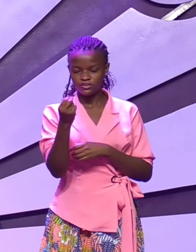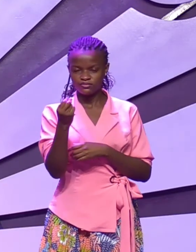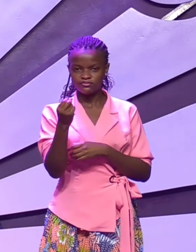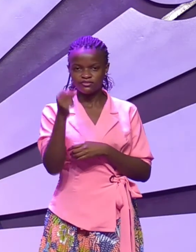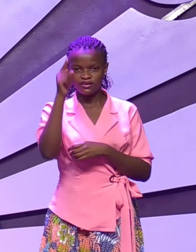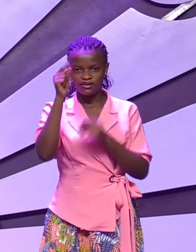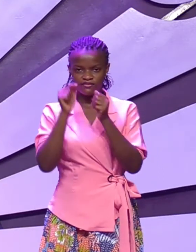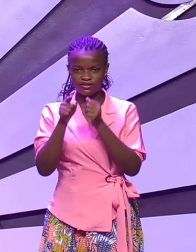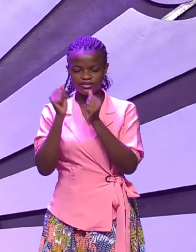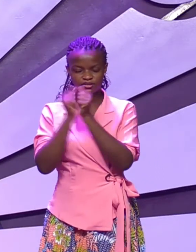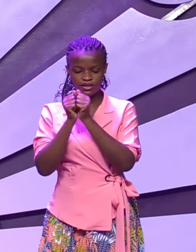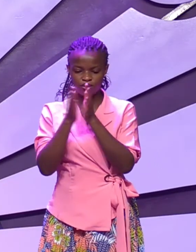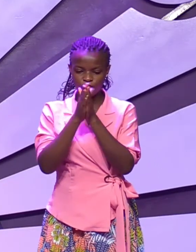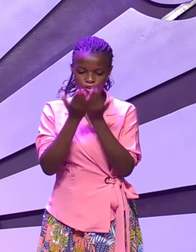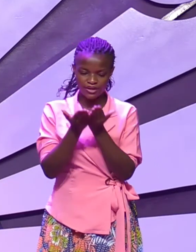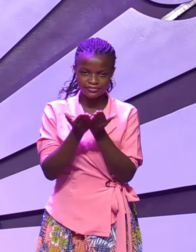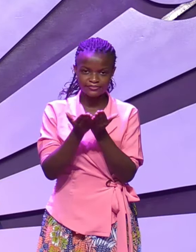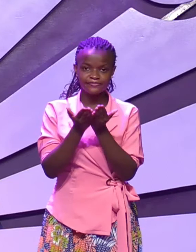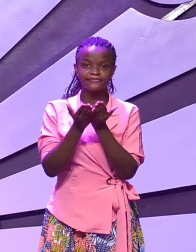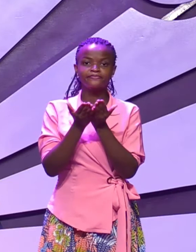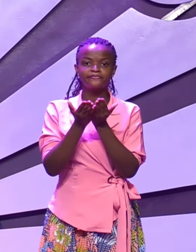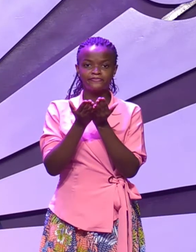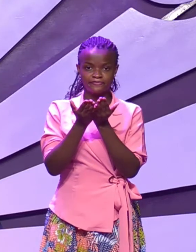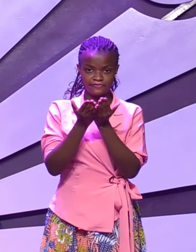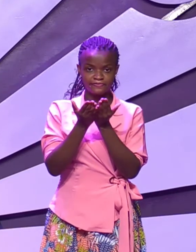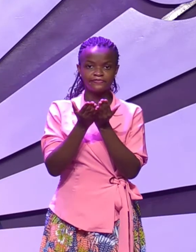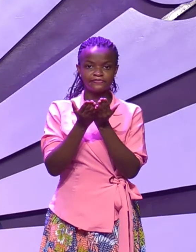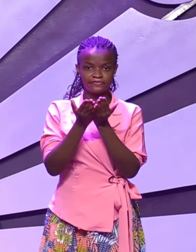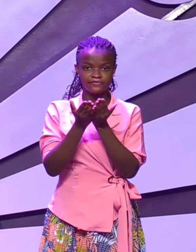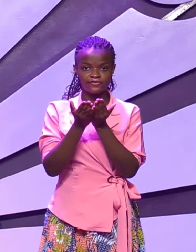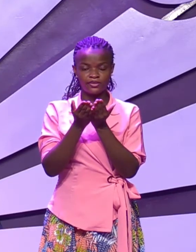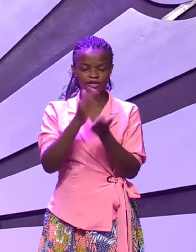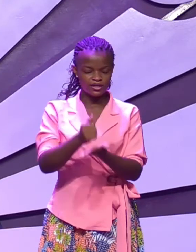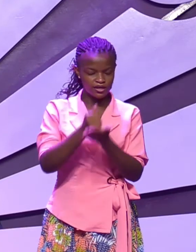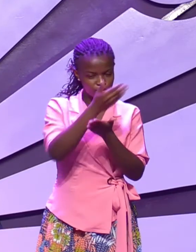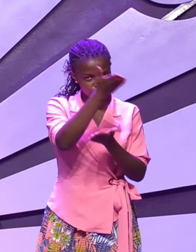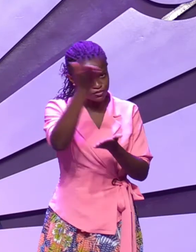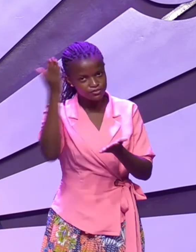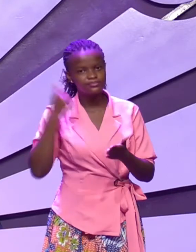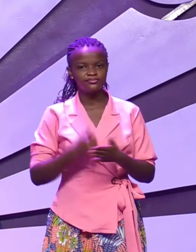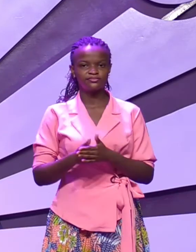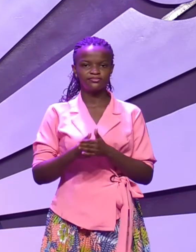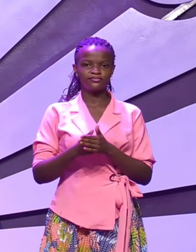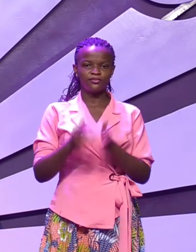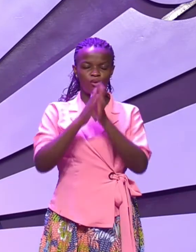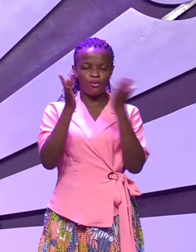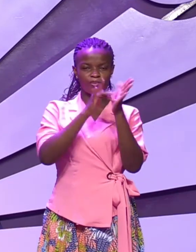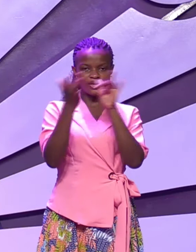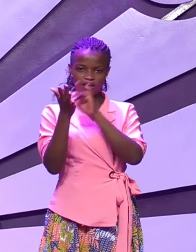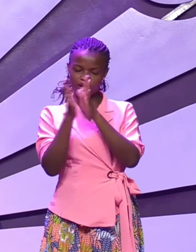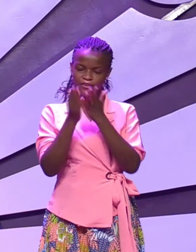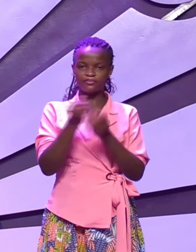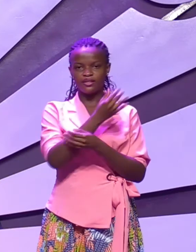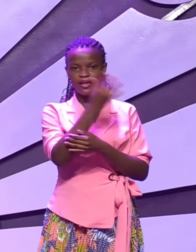verse 10 turn there with me please it is for your own good turn to your Bibles